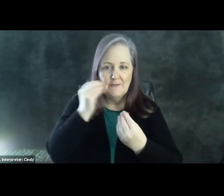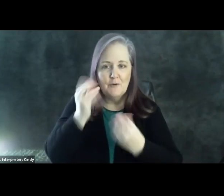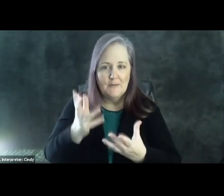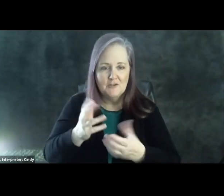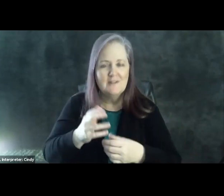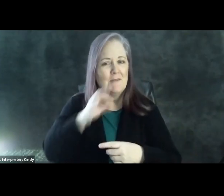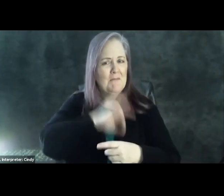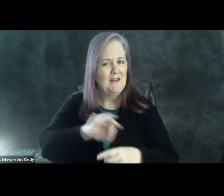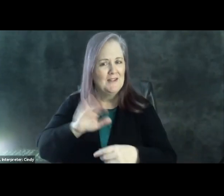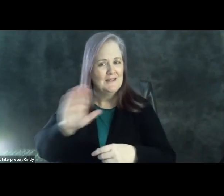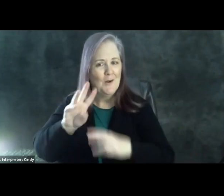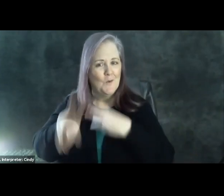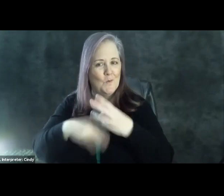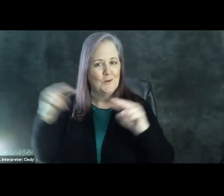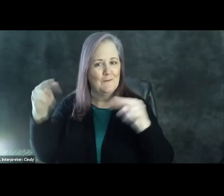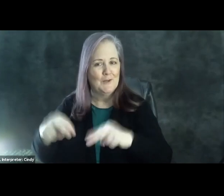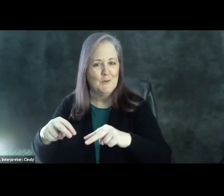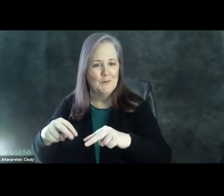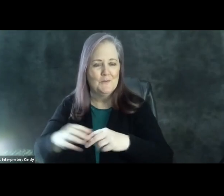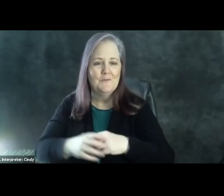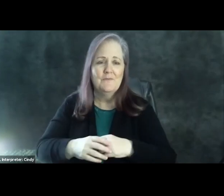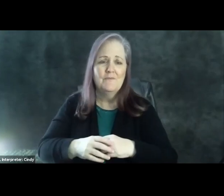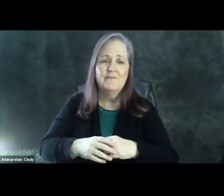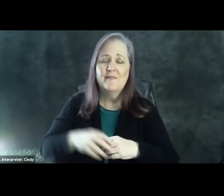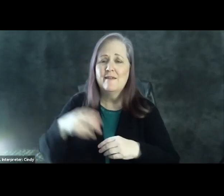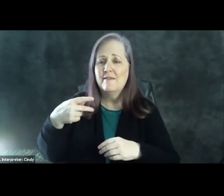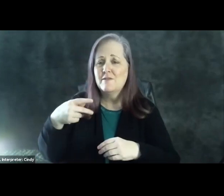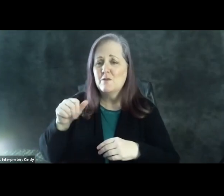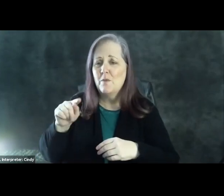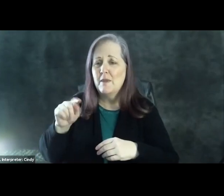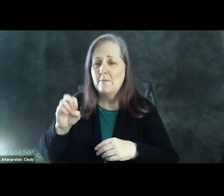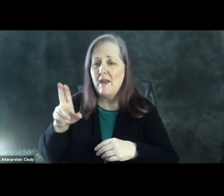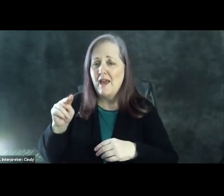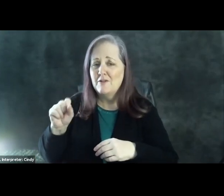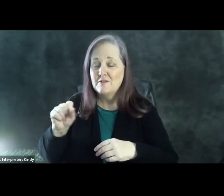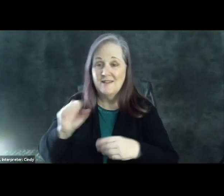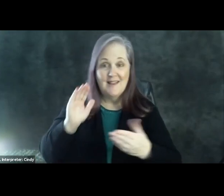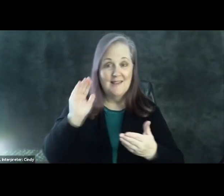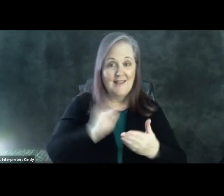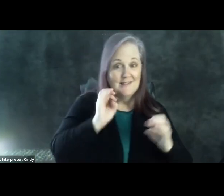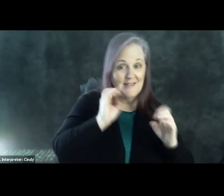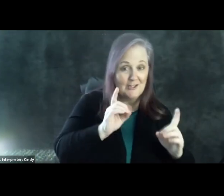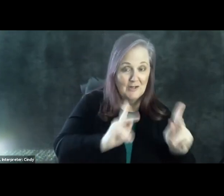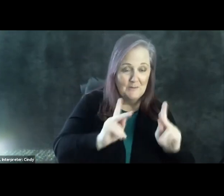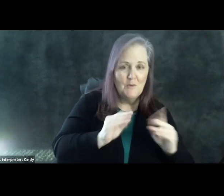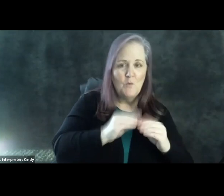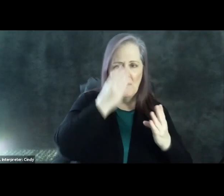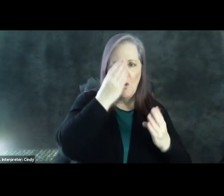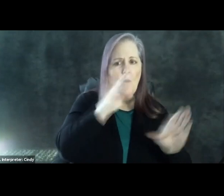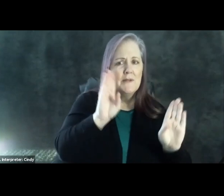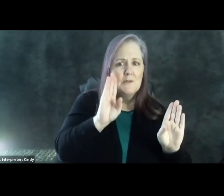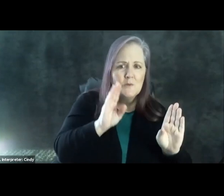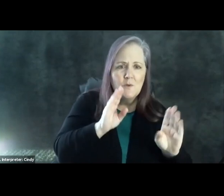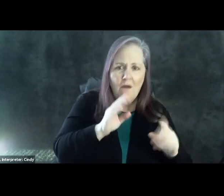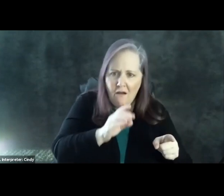benefits their worldview. More patterns are that less educated people are more subject to conspiracy theories